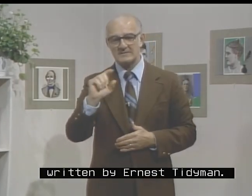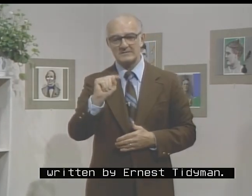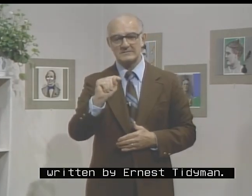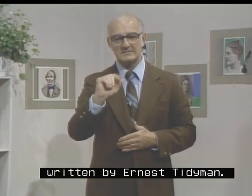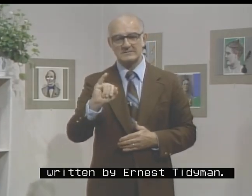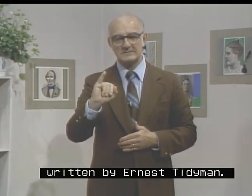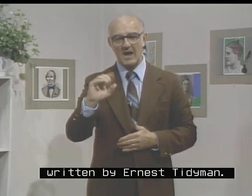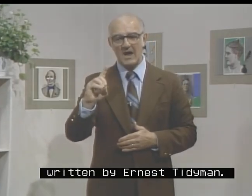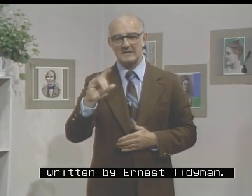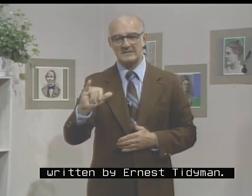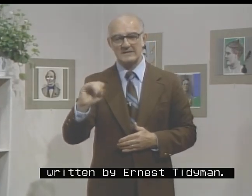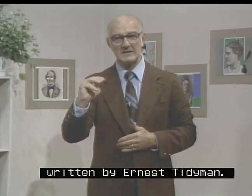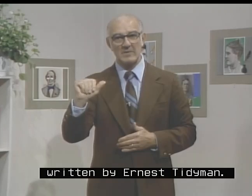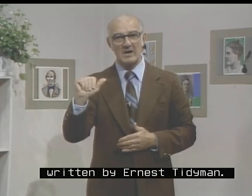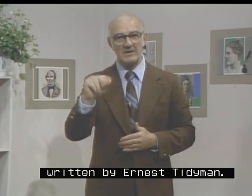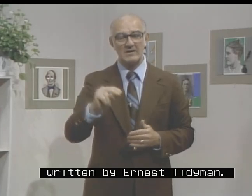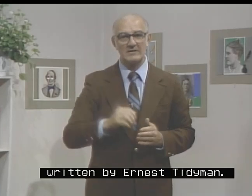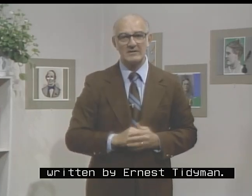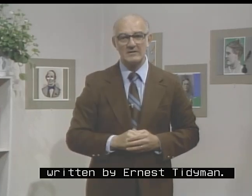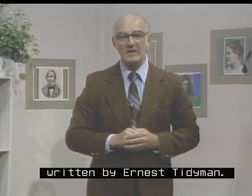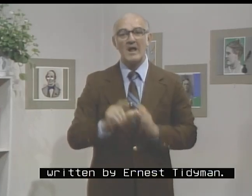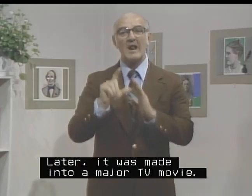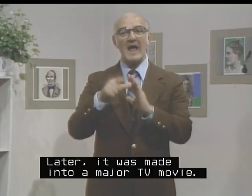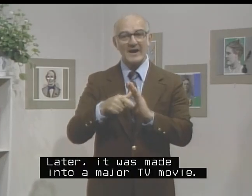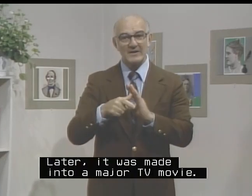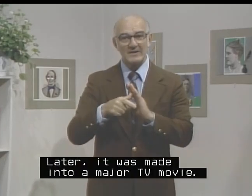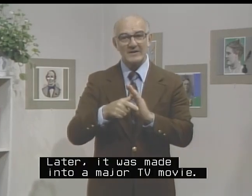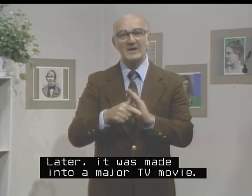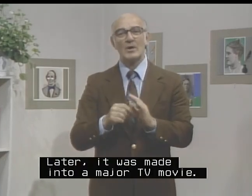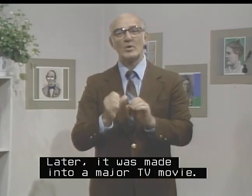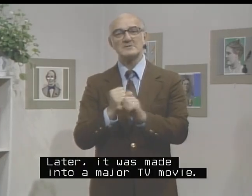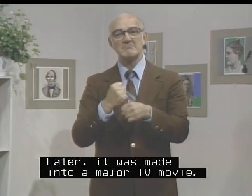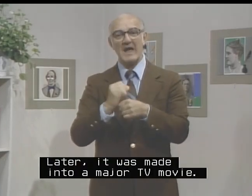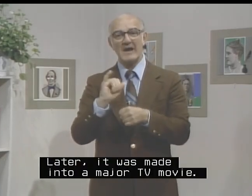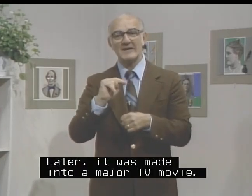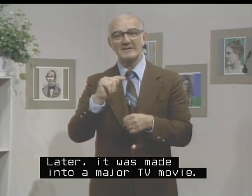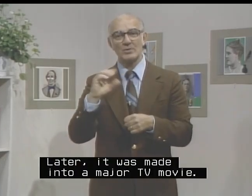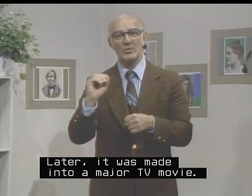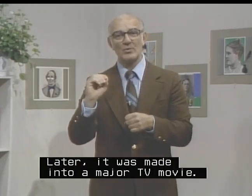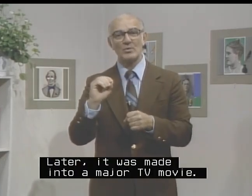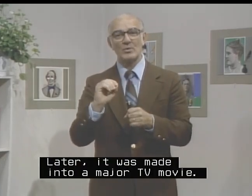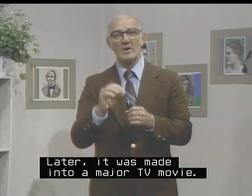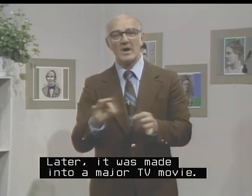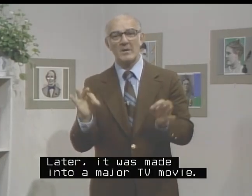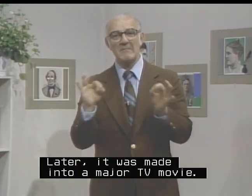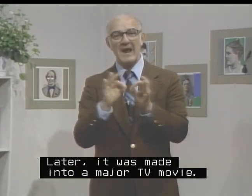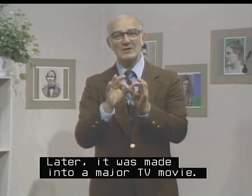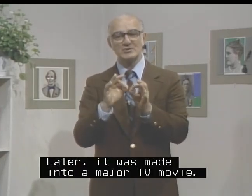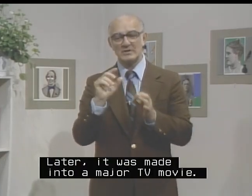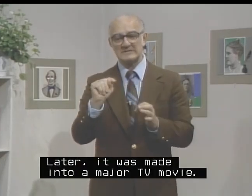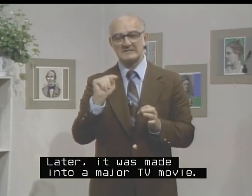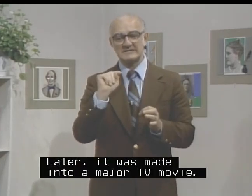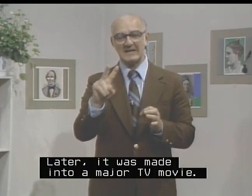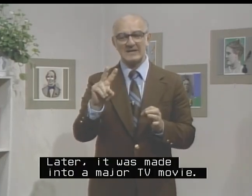Tardyman. And it was made into a major TV